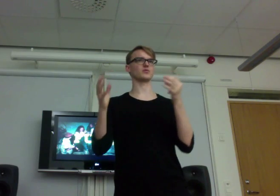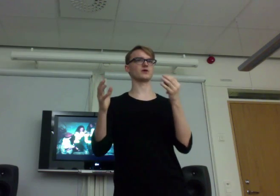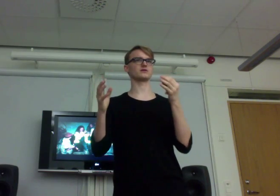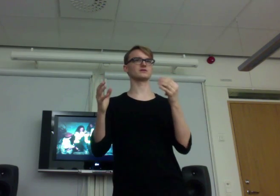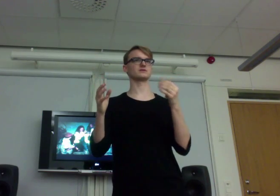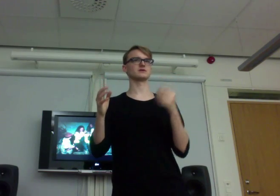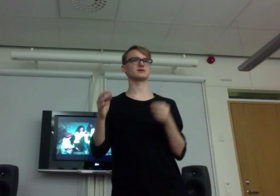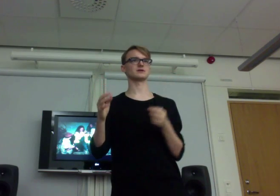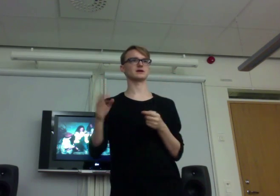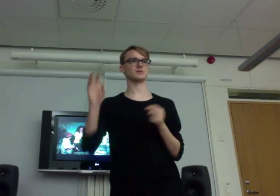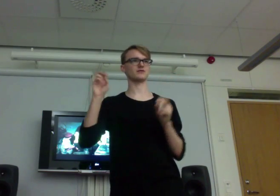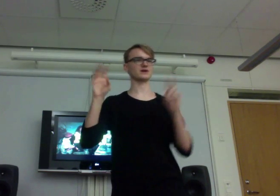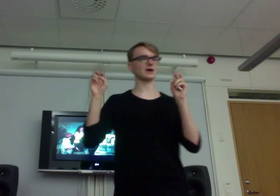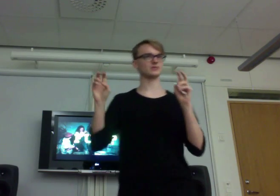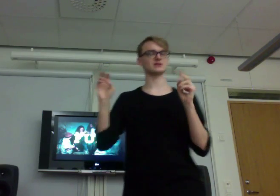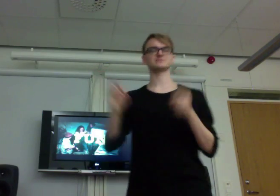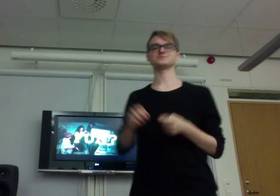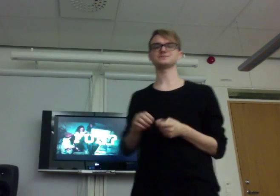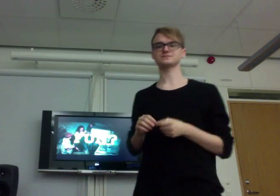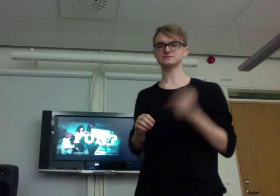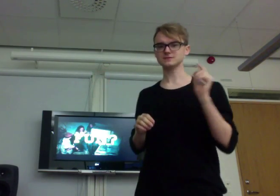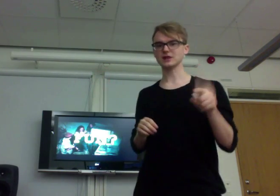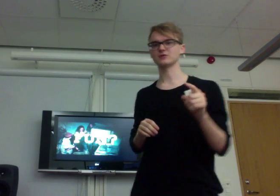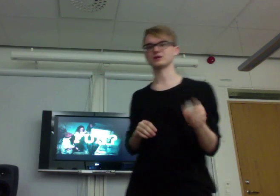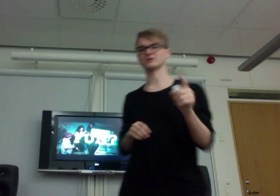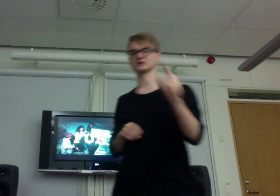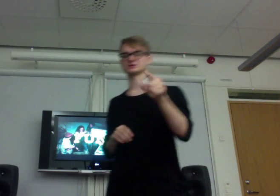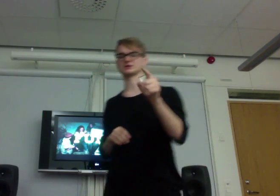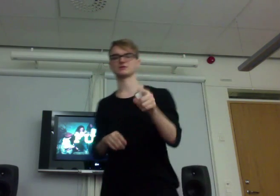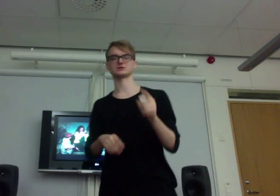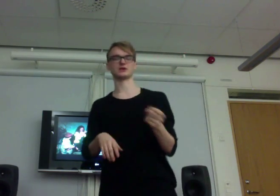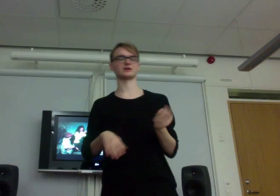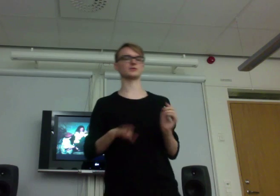word. Like a mafia captain. I will, I will explain that. But.